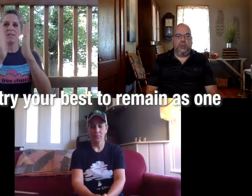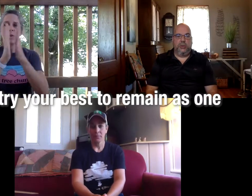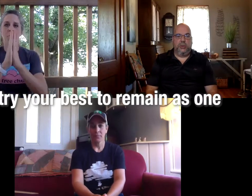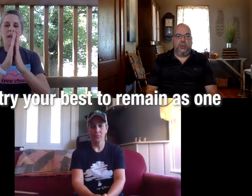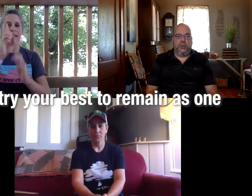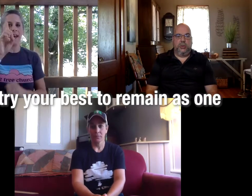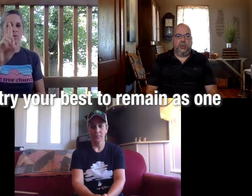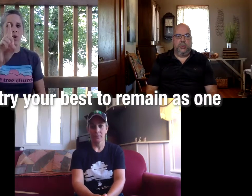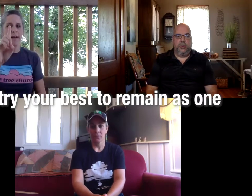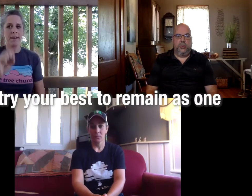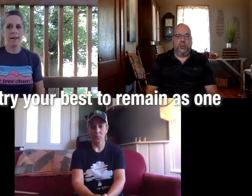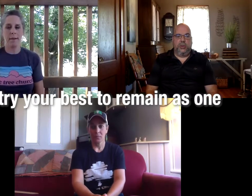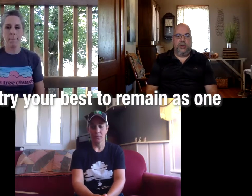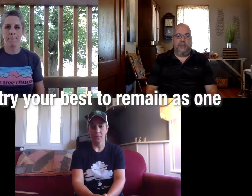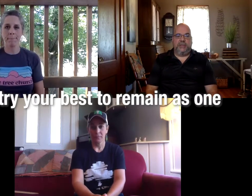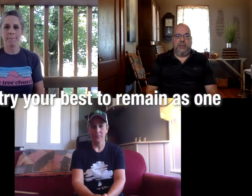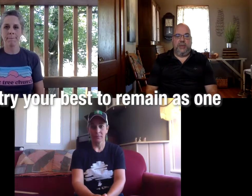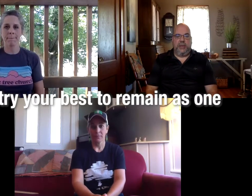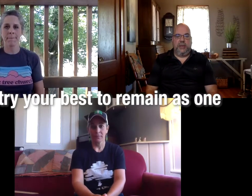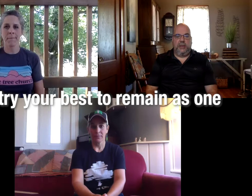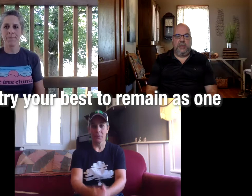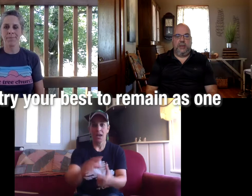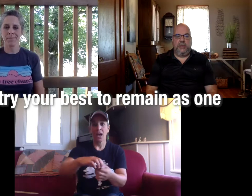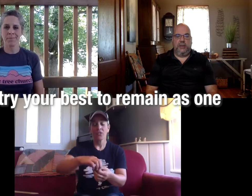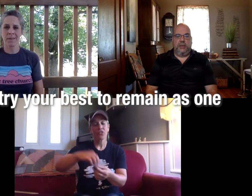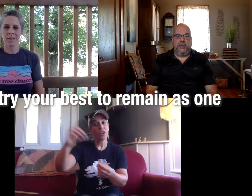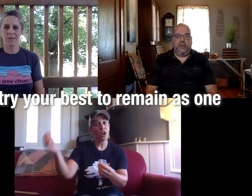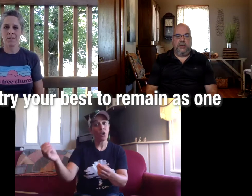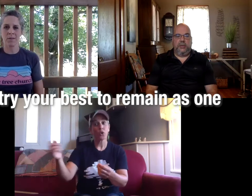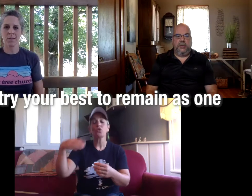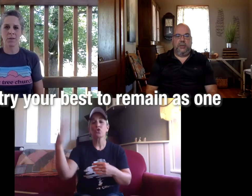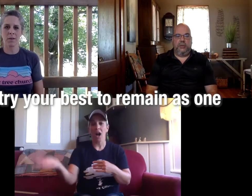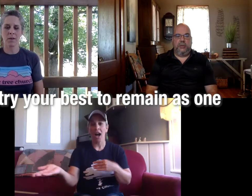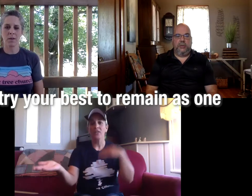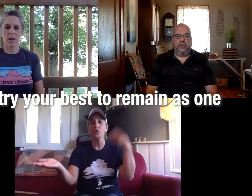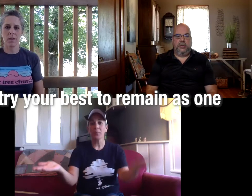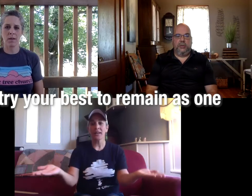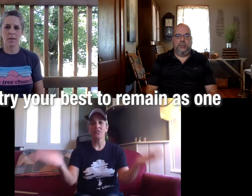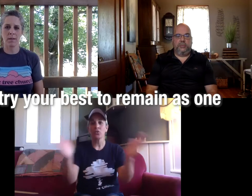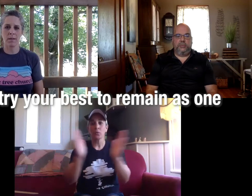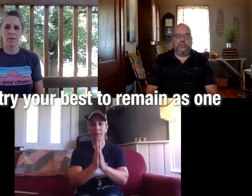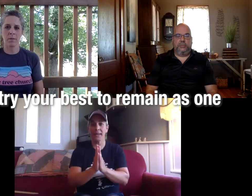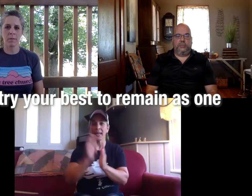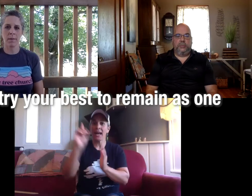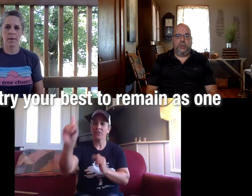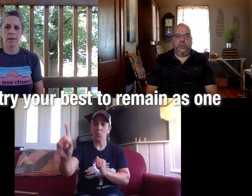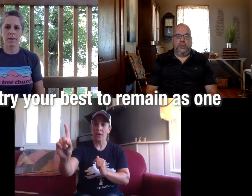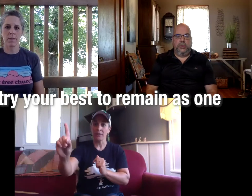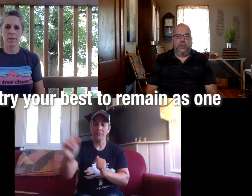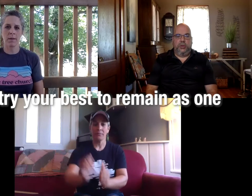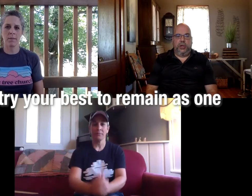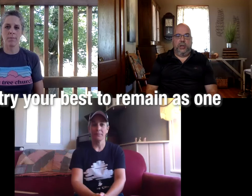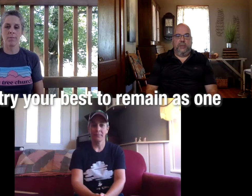best to remain as one good miss amelia so try your best to remain as